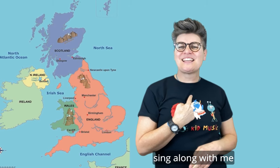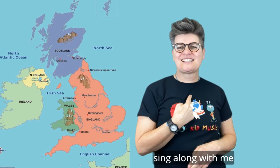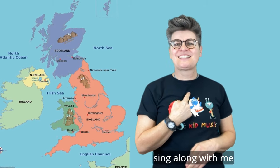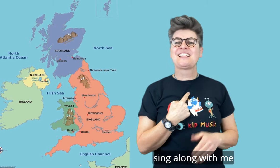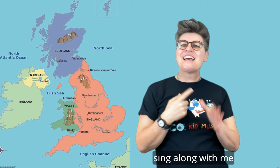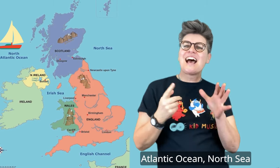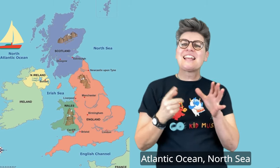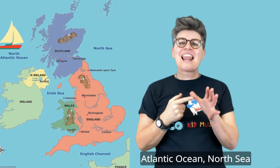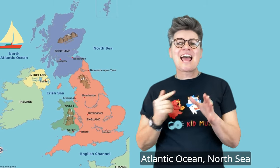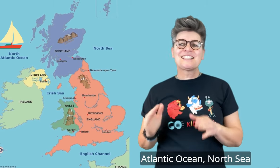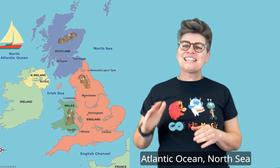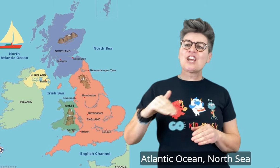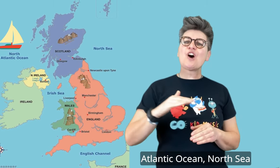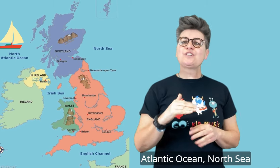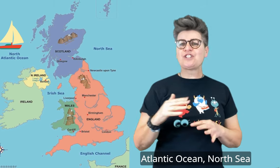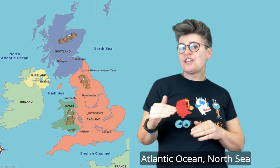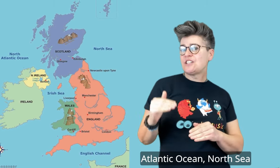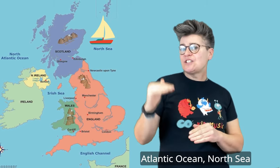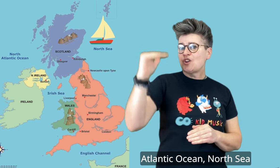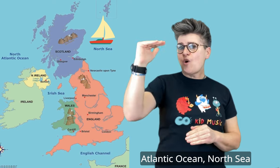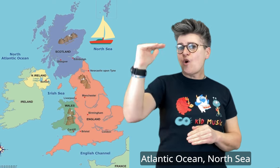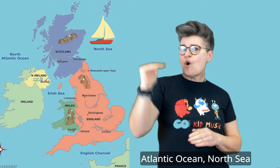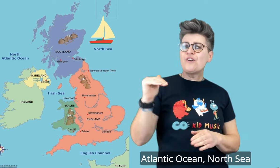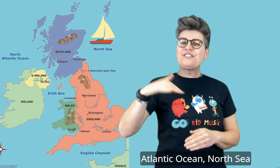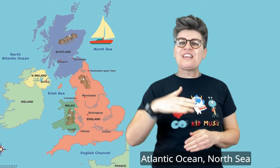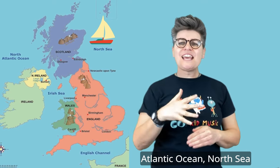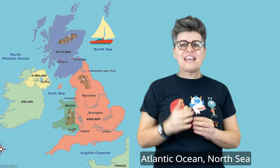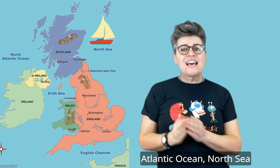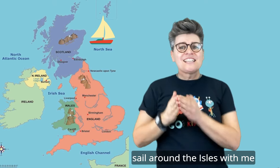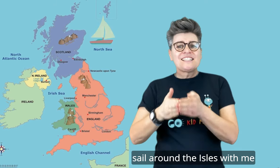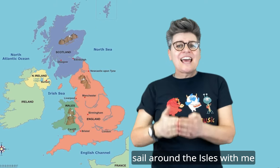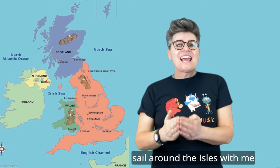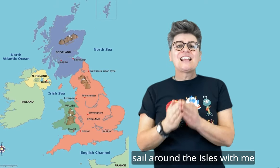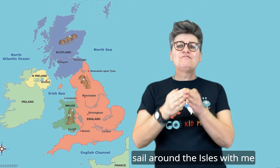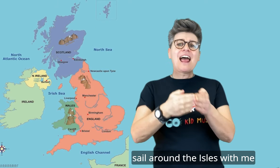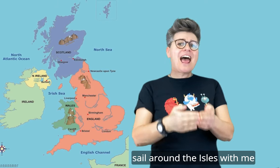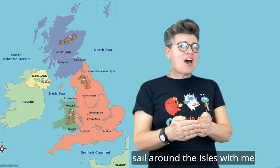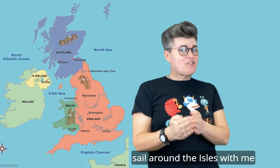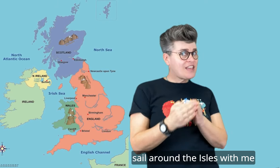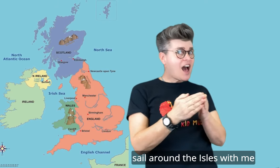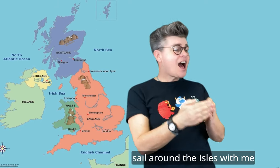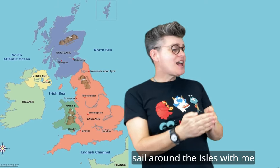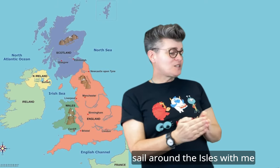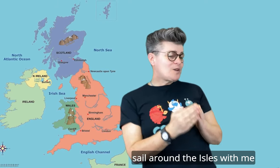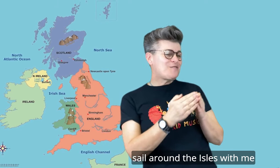Atlantic Ocean, North Sea Sail around the Isles with